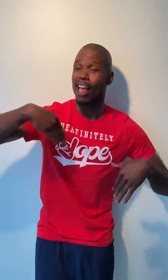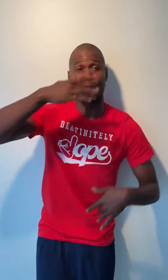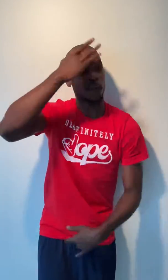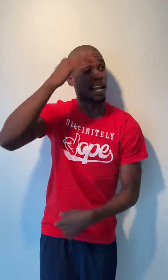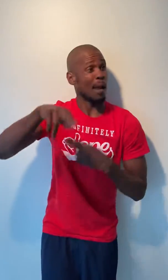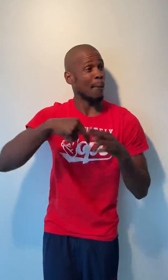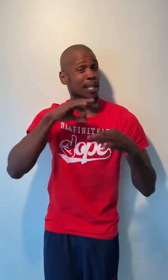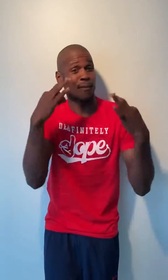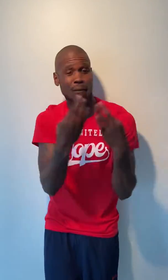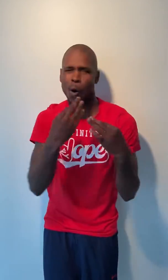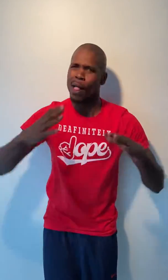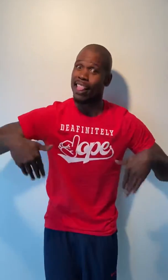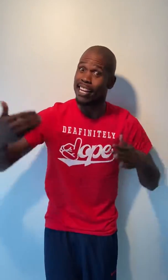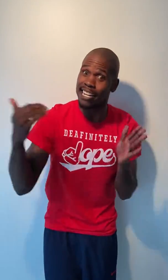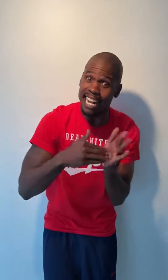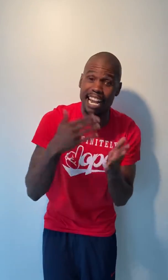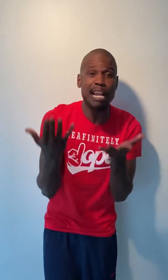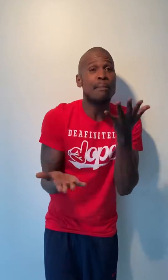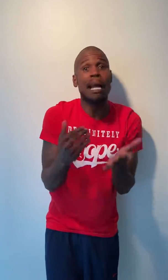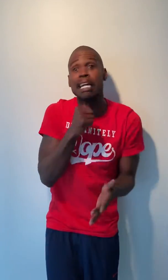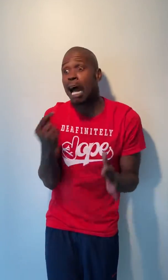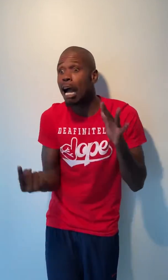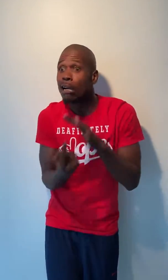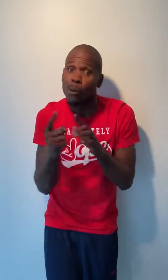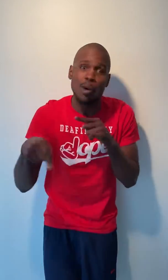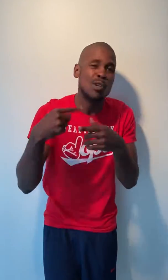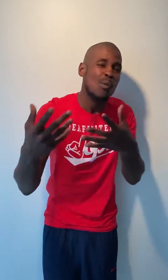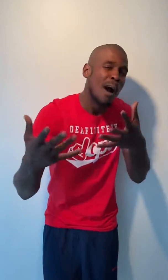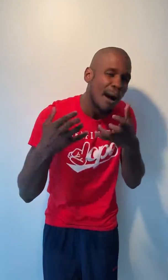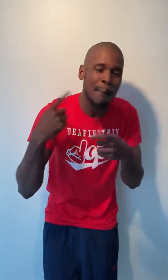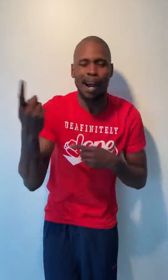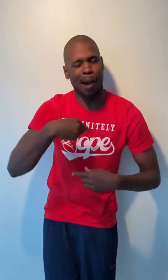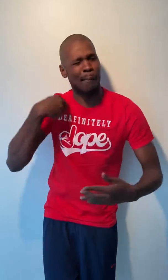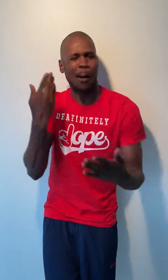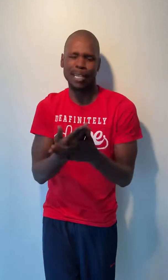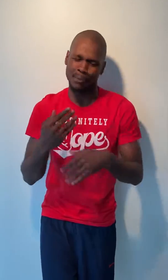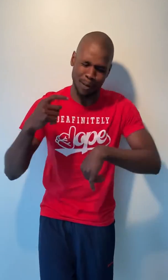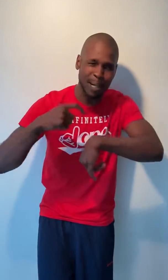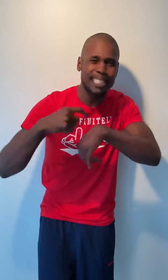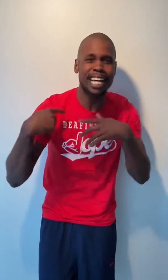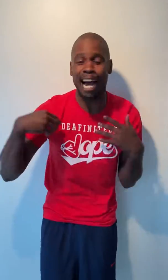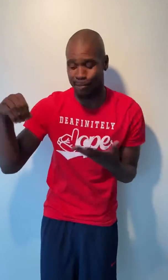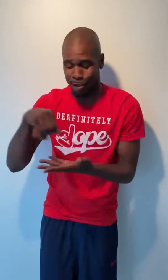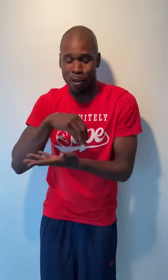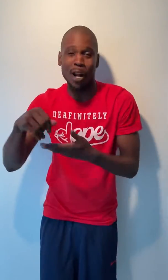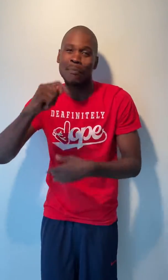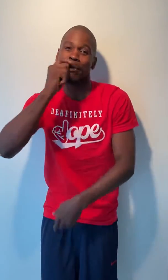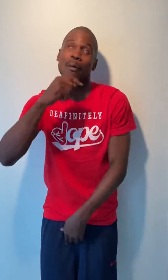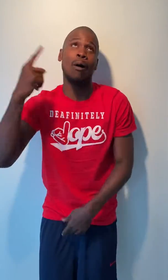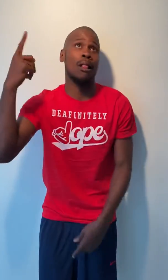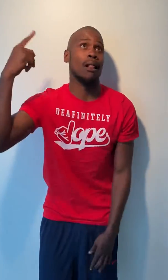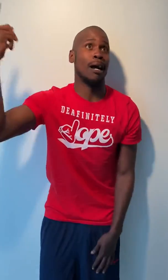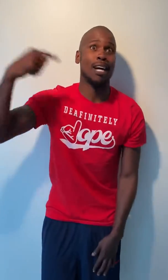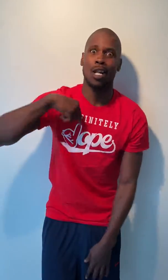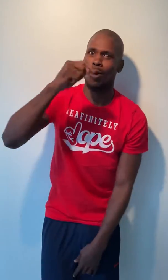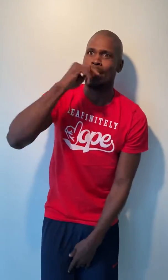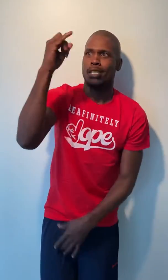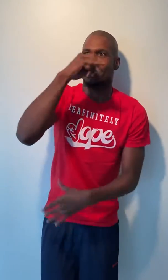ain't forget about your folk, late again, you may not come when you want, whether I'm always in fun time, so roll up the smoke, la la, you weed too,